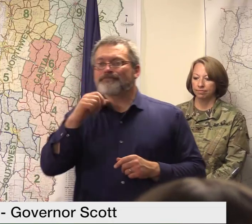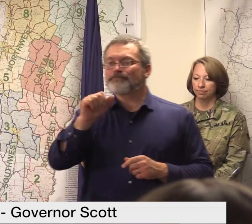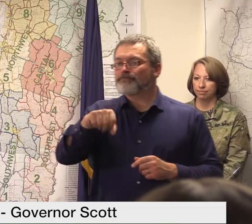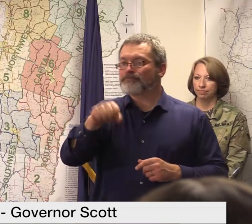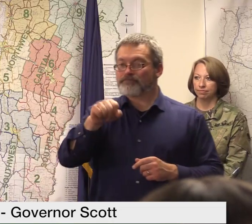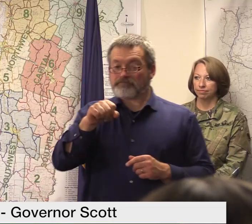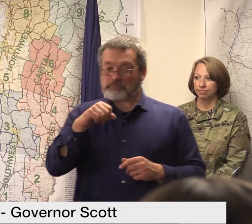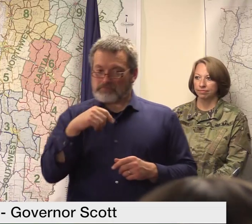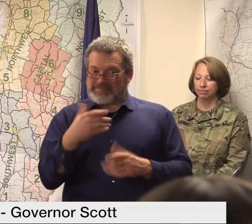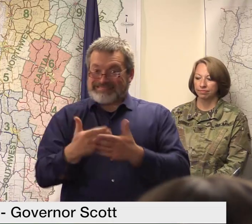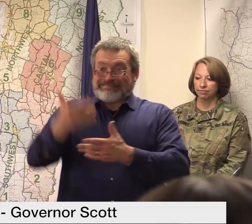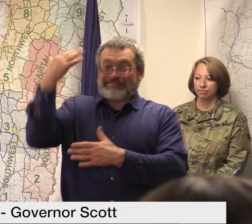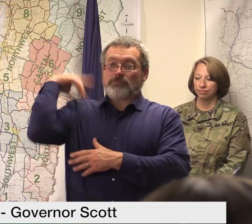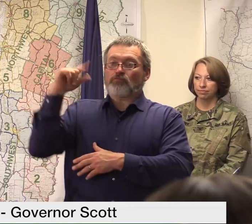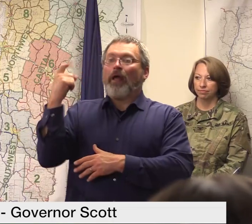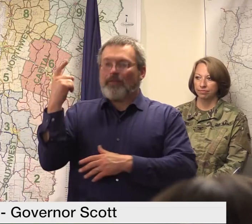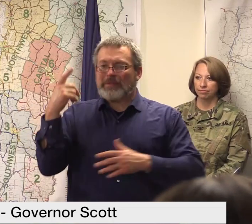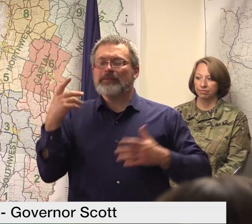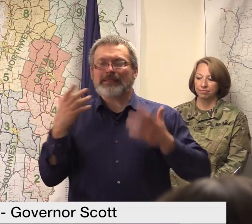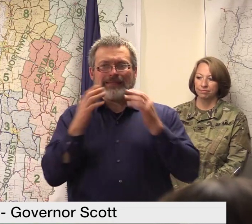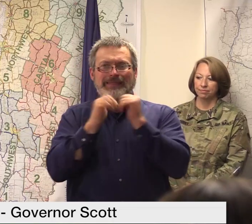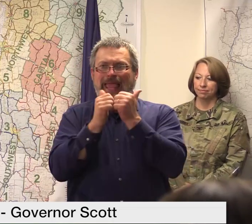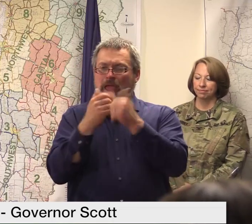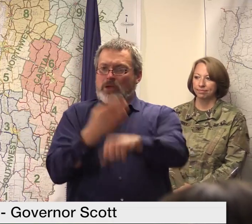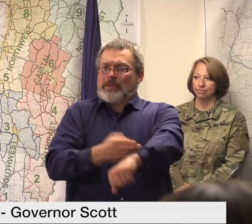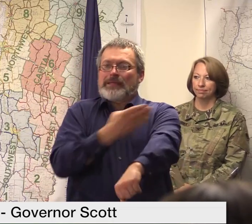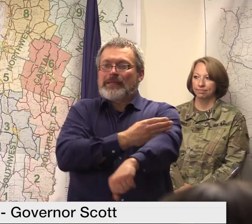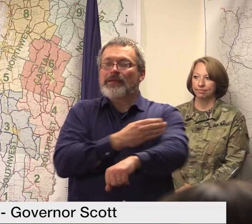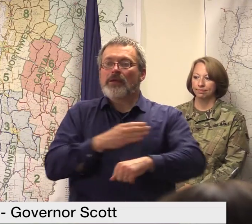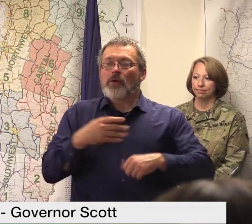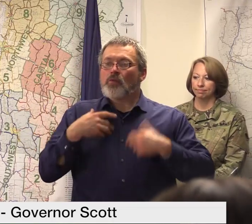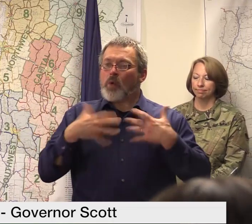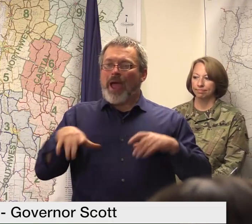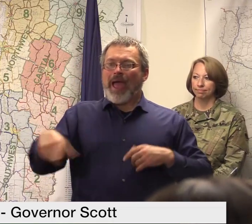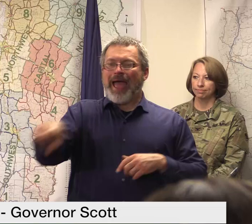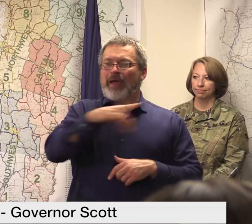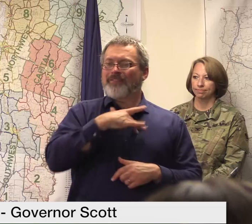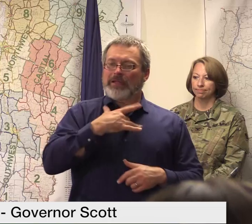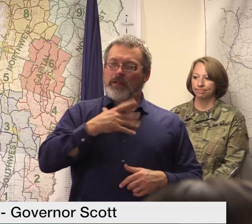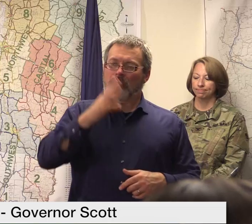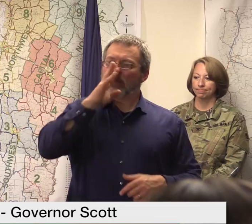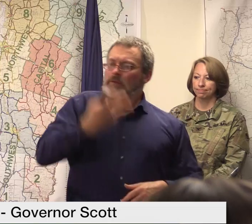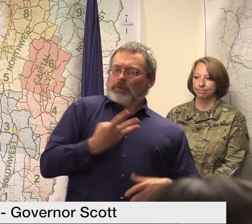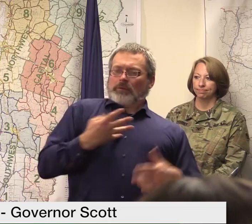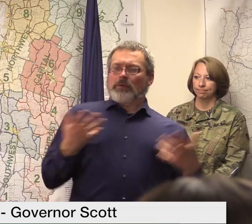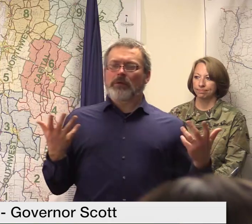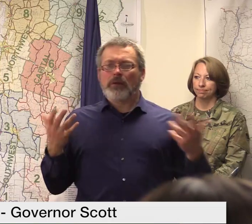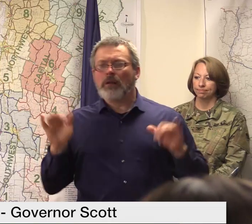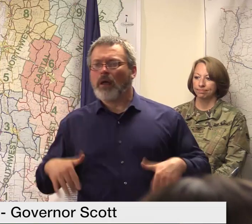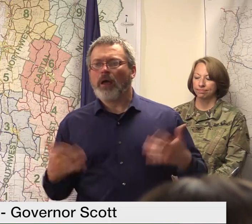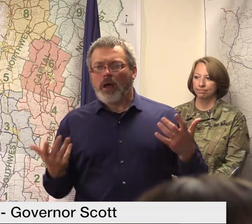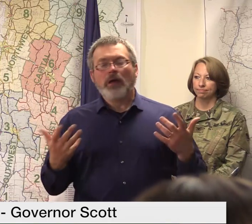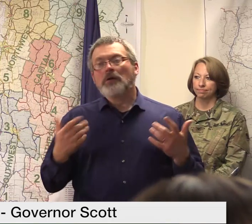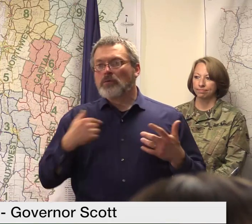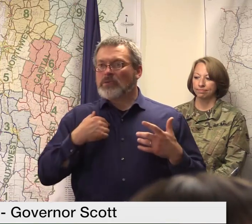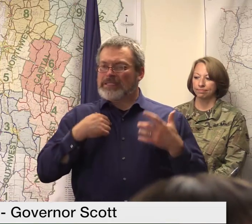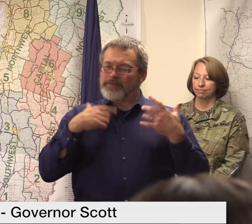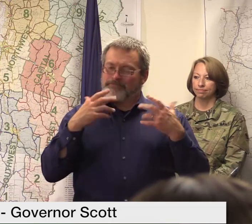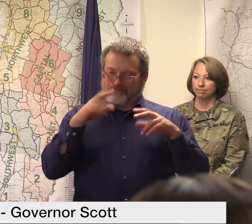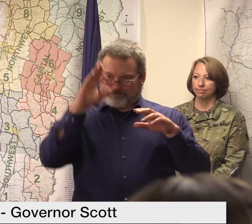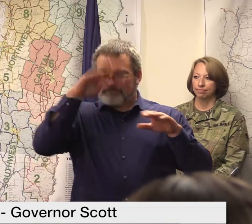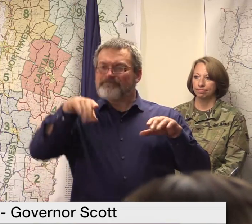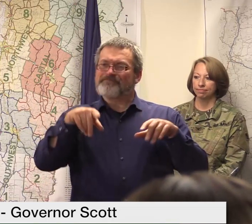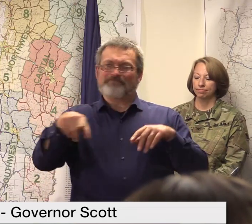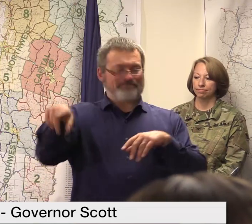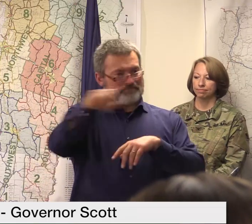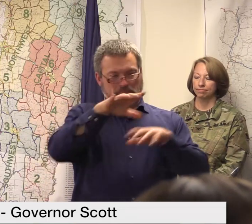we don't want them to feel forgotten but we're trying to assess all the damage at this point and determine where we go from here there